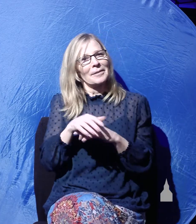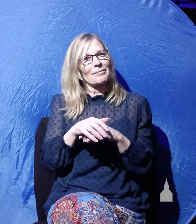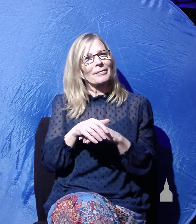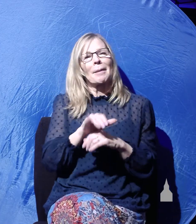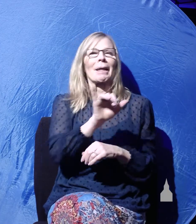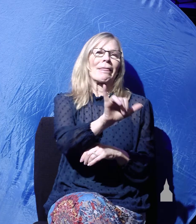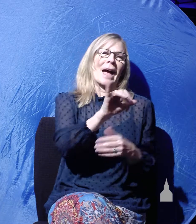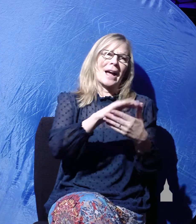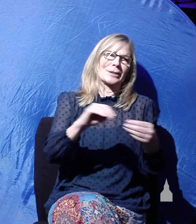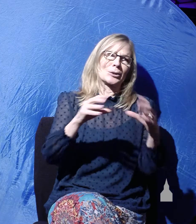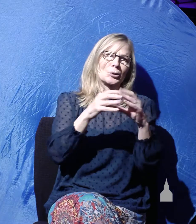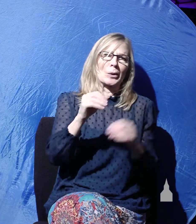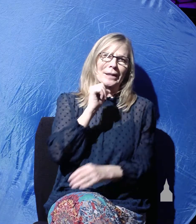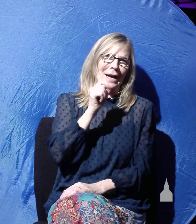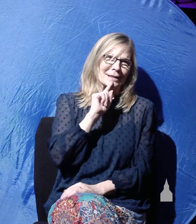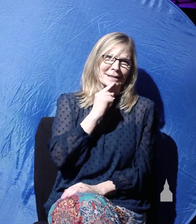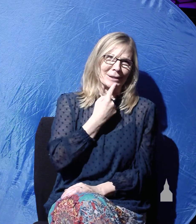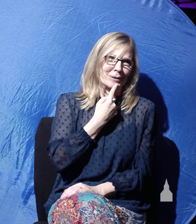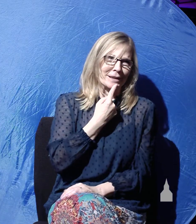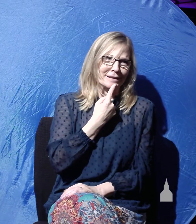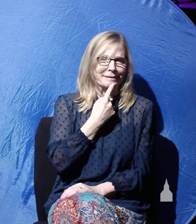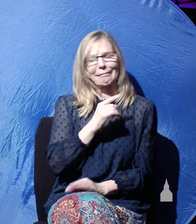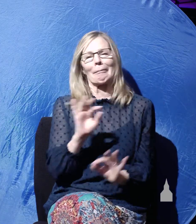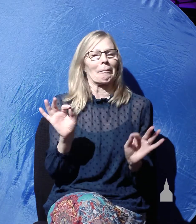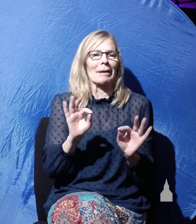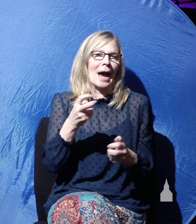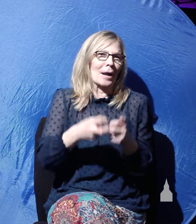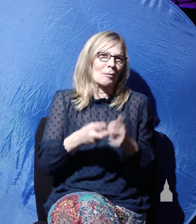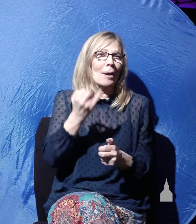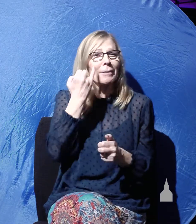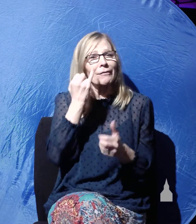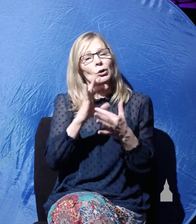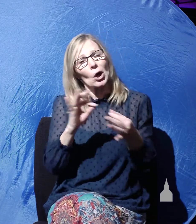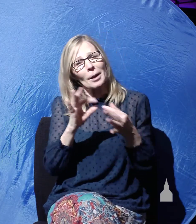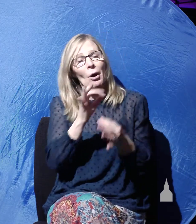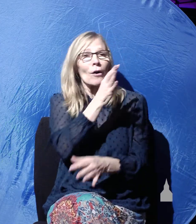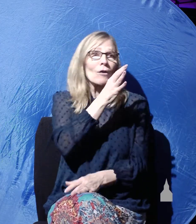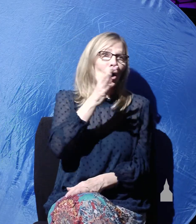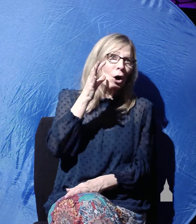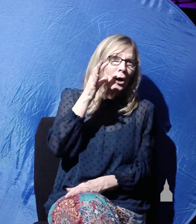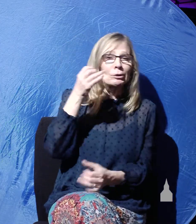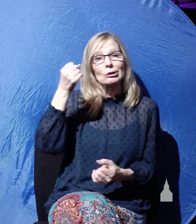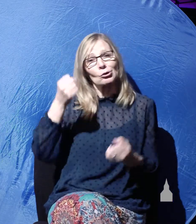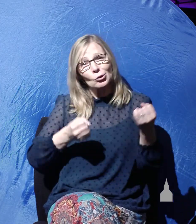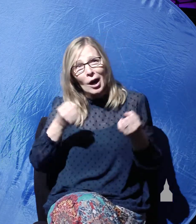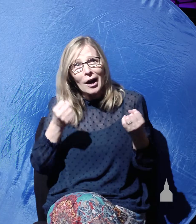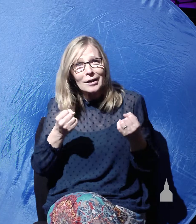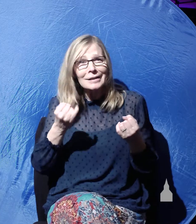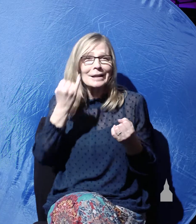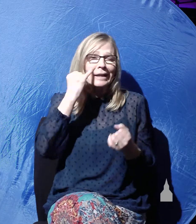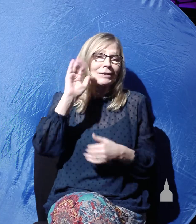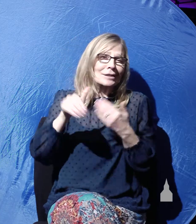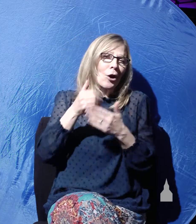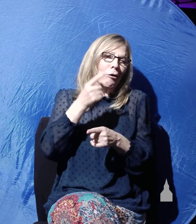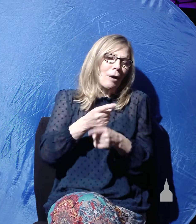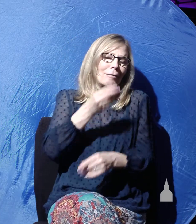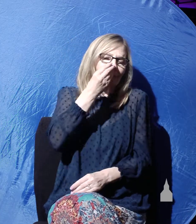It's not much of a problem when you're talking about farms and pickup trucks, and you don't get it all correct. However, it can be